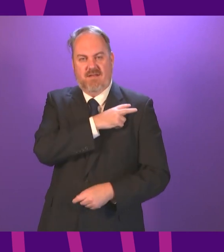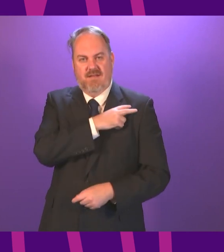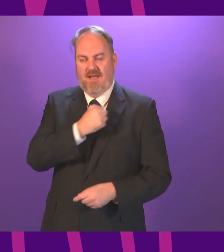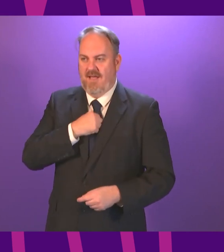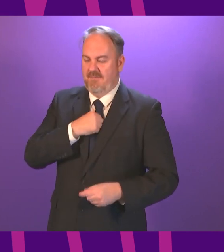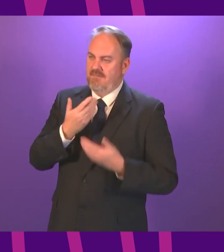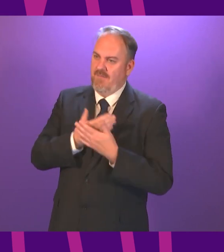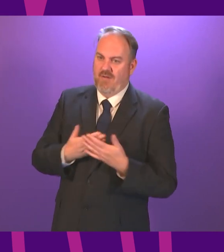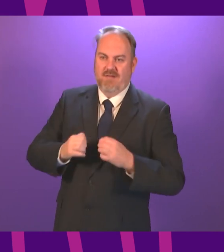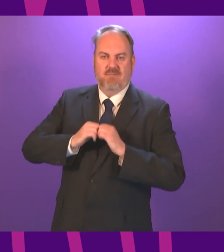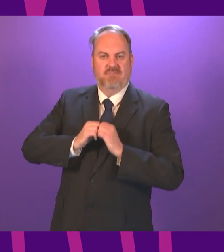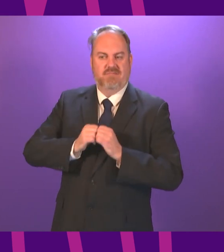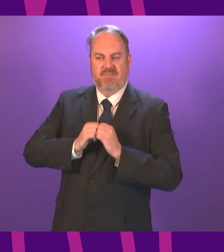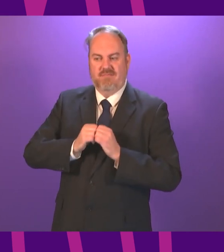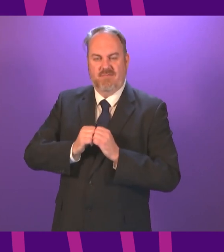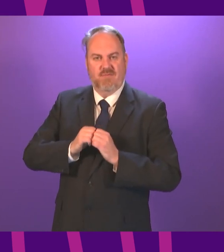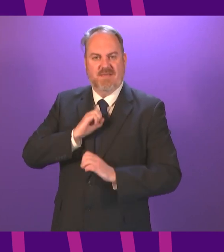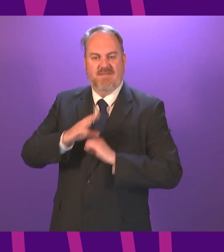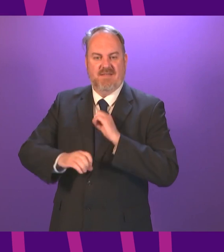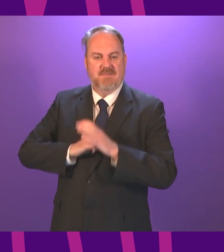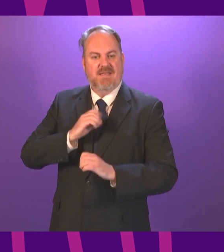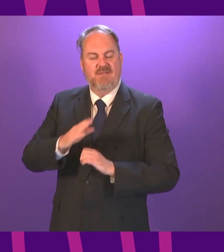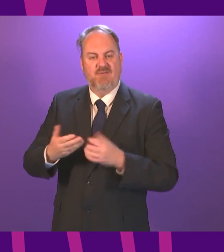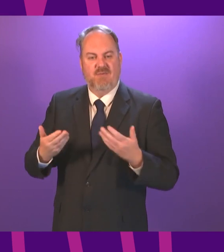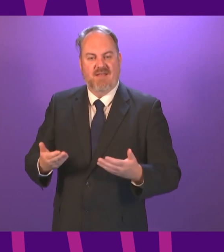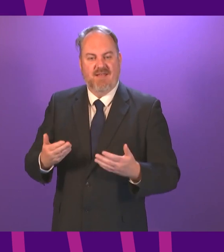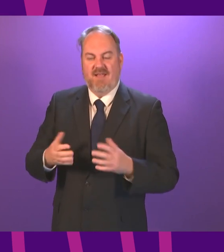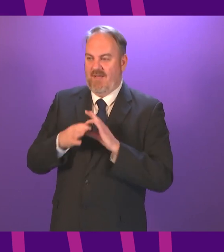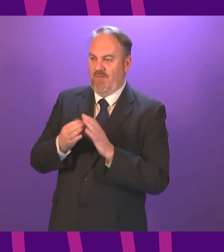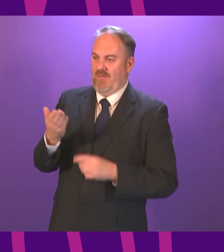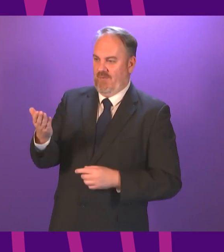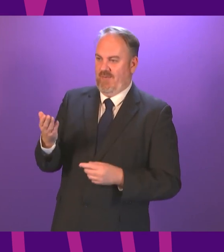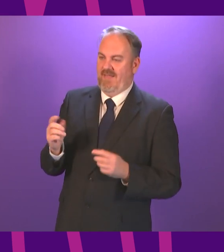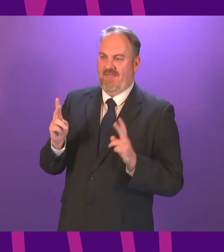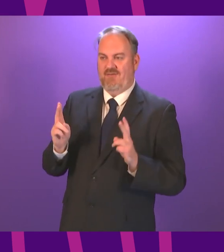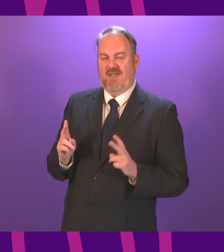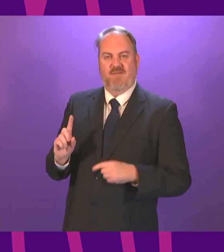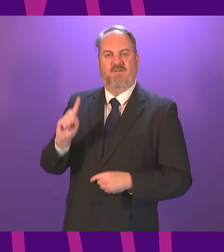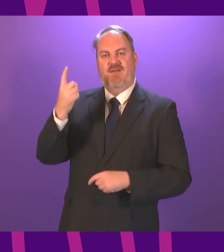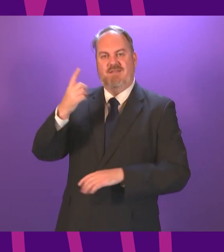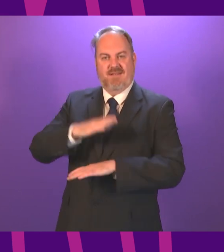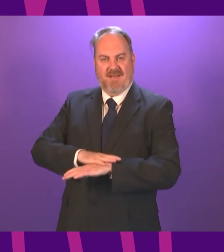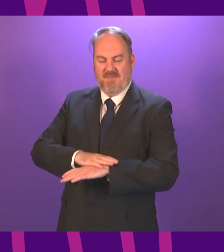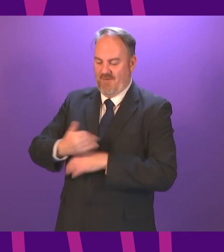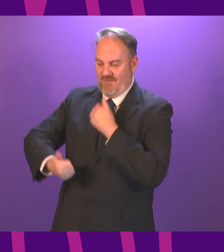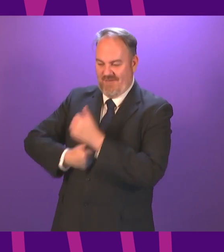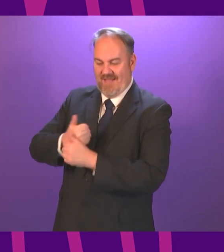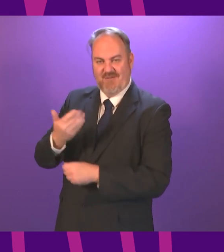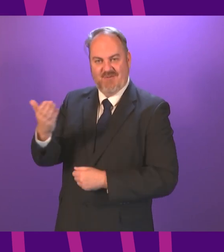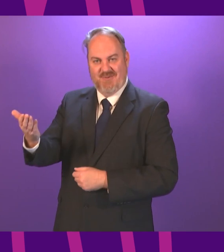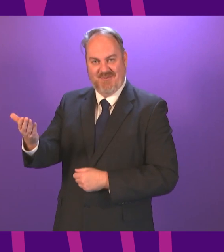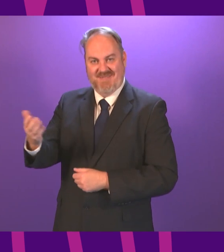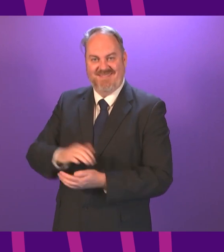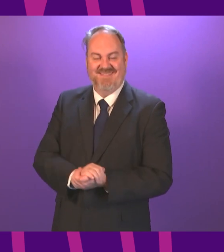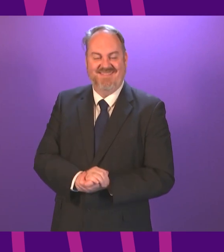first speech in Scotland's National Parliament and to be doing so with you in the chair for the first time as well. Congratulations. But also